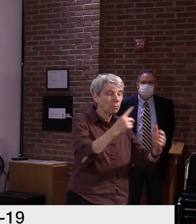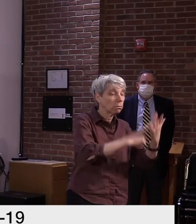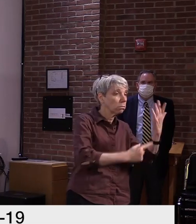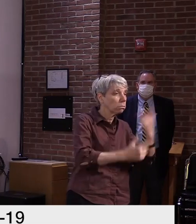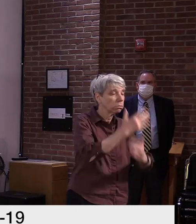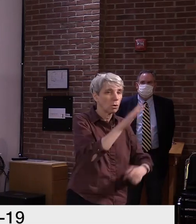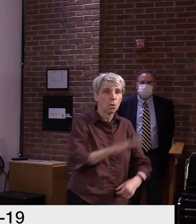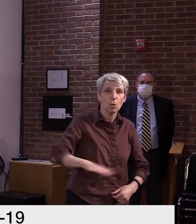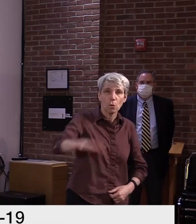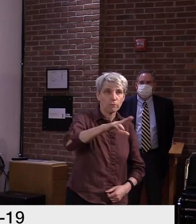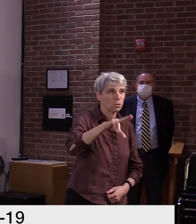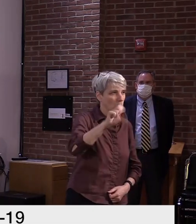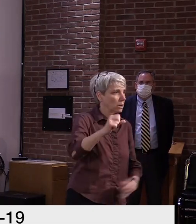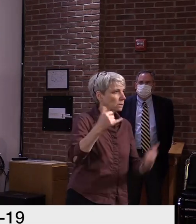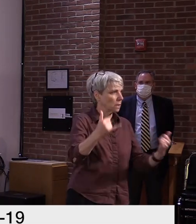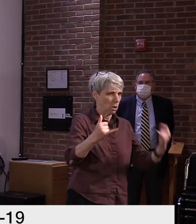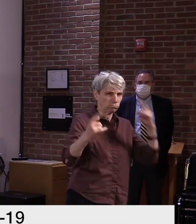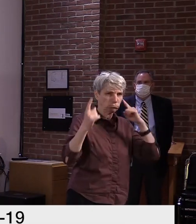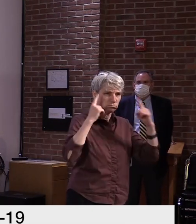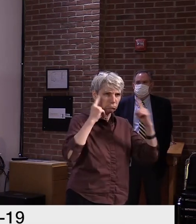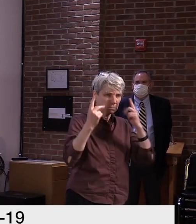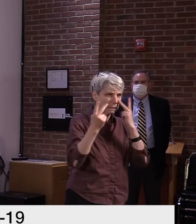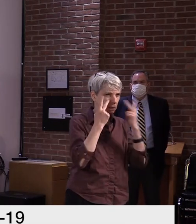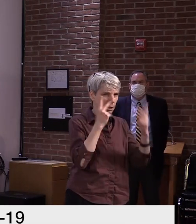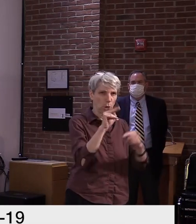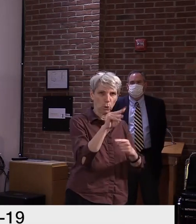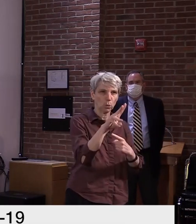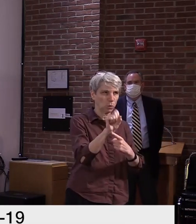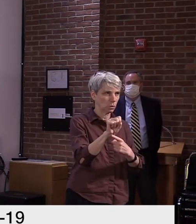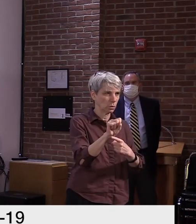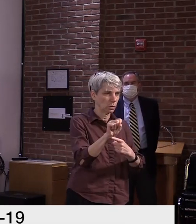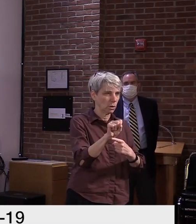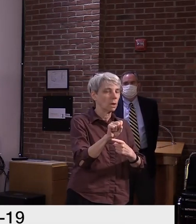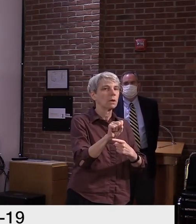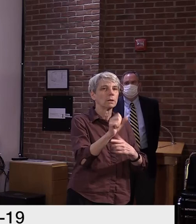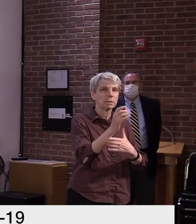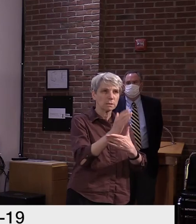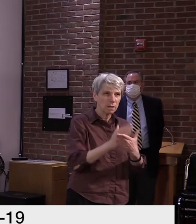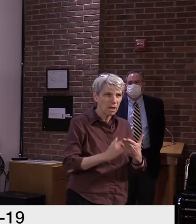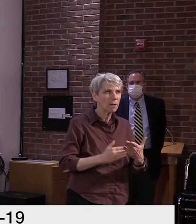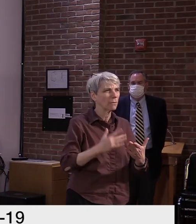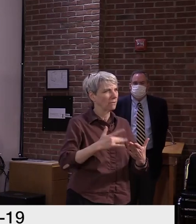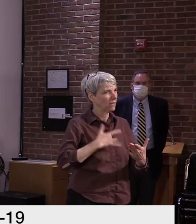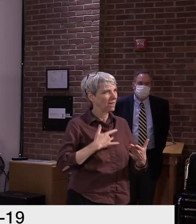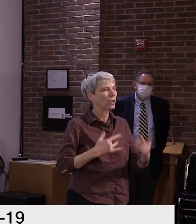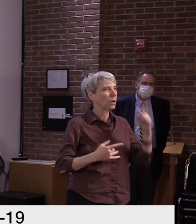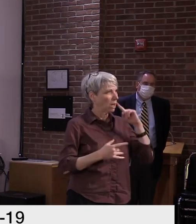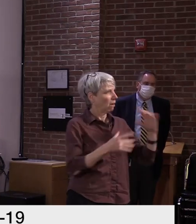level. Many of you may be hearing what seem to be conflicting messages.